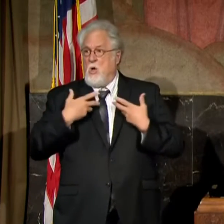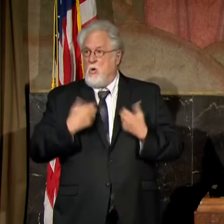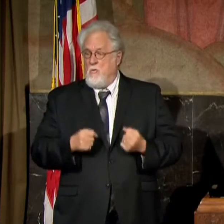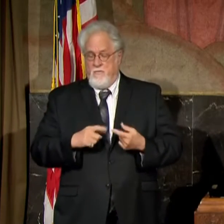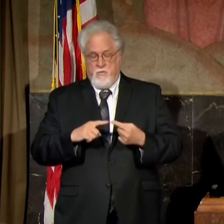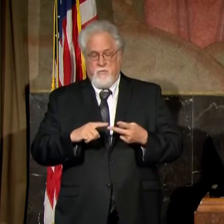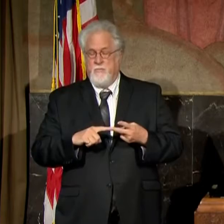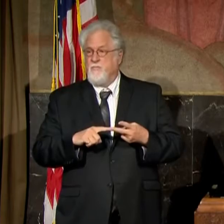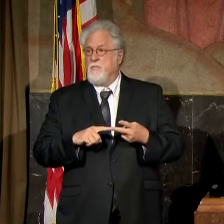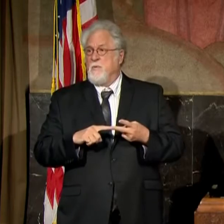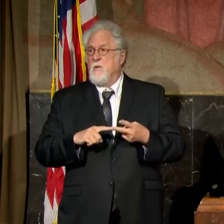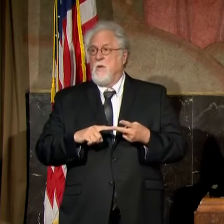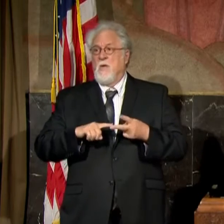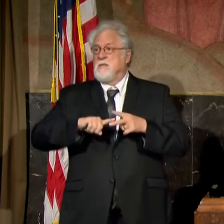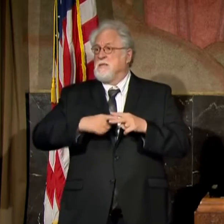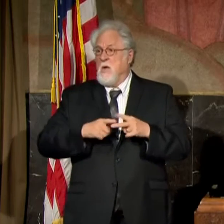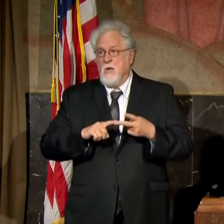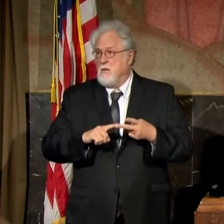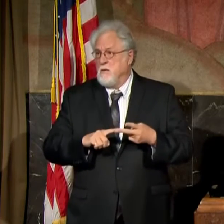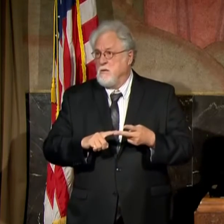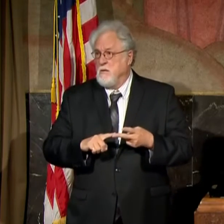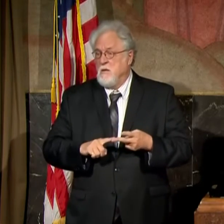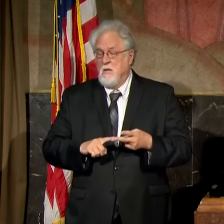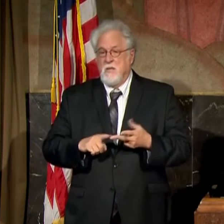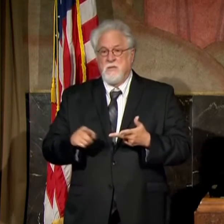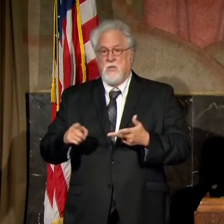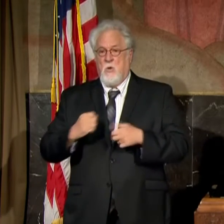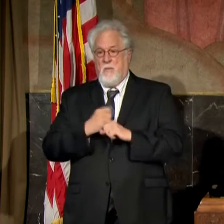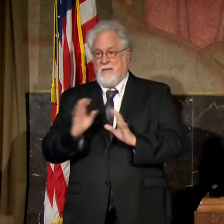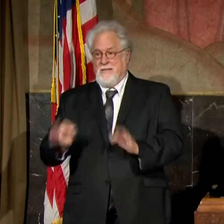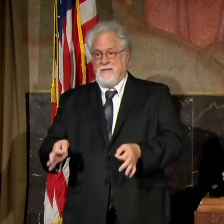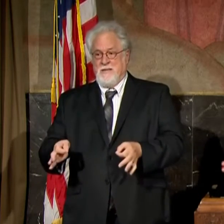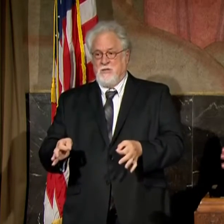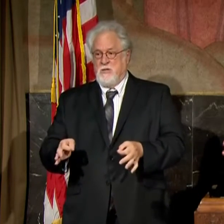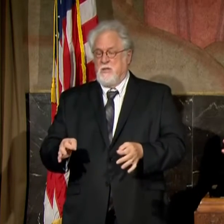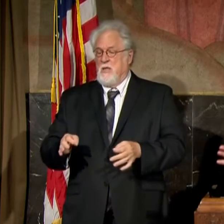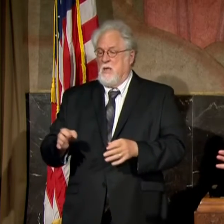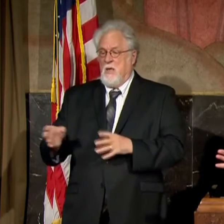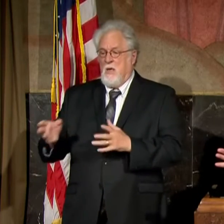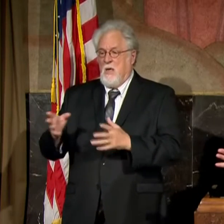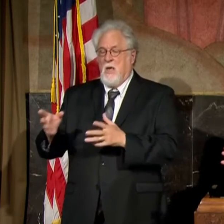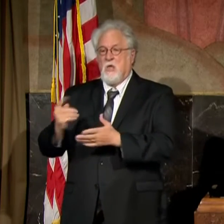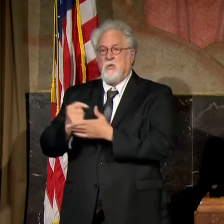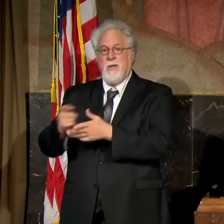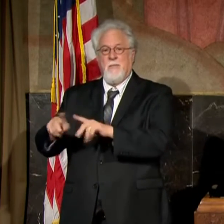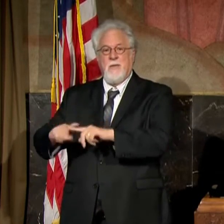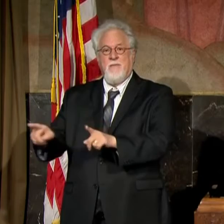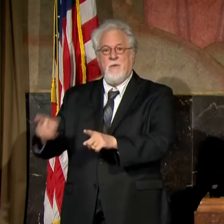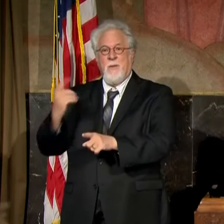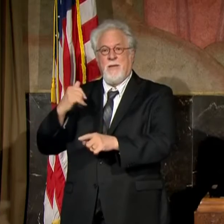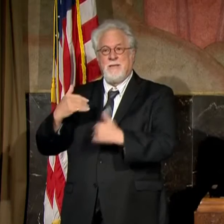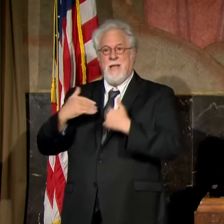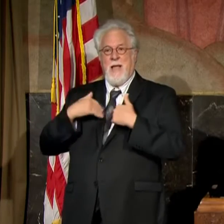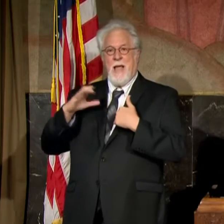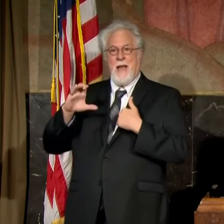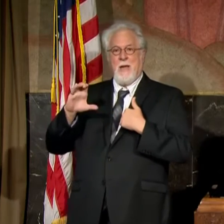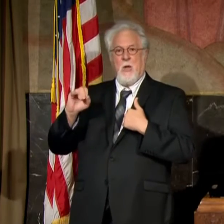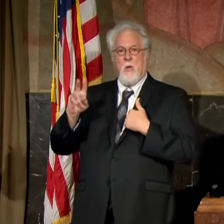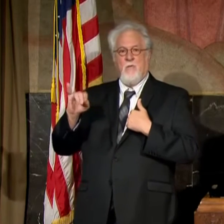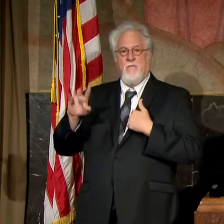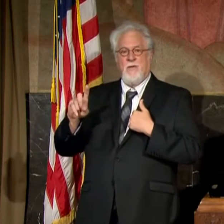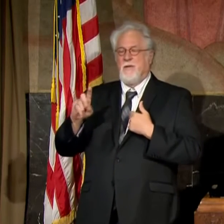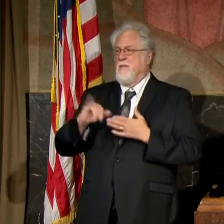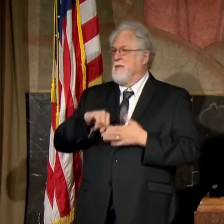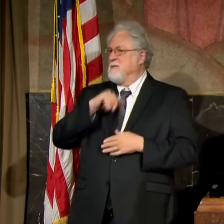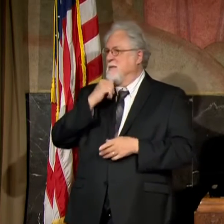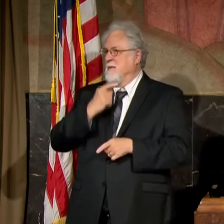you don't know when they started with it, and so you're making decisions about treating them differently because they have COVID, and